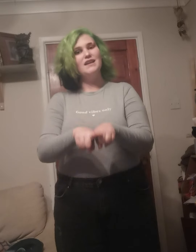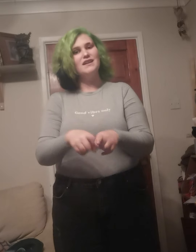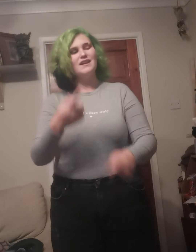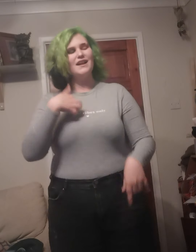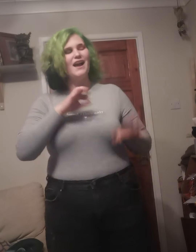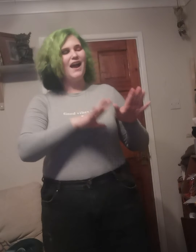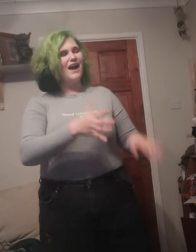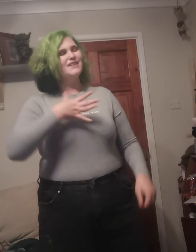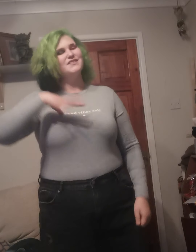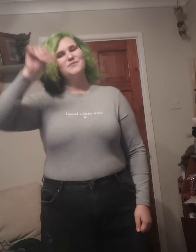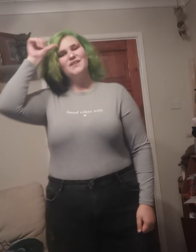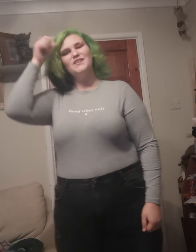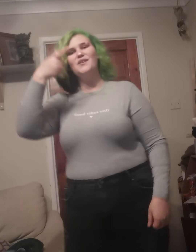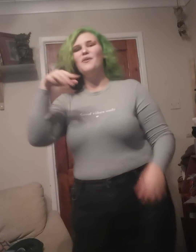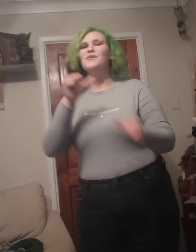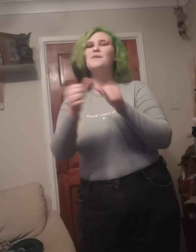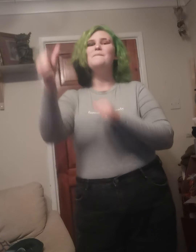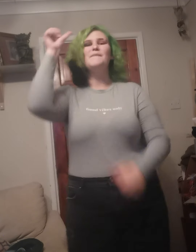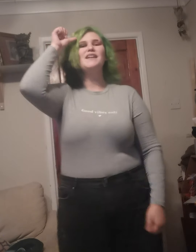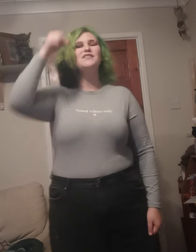I just wanna know you better